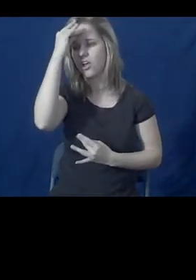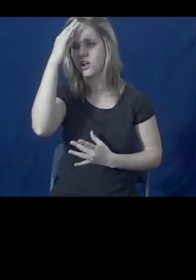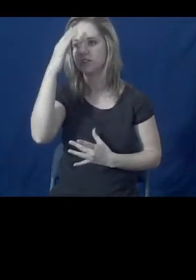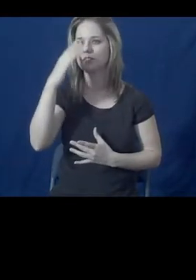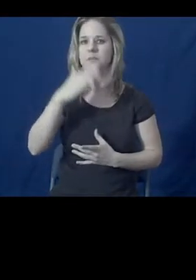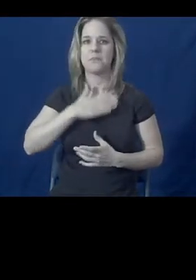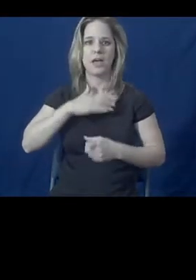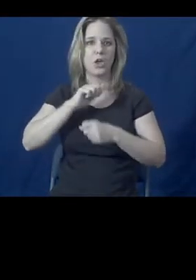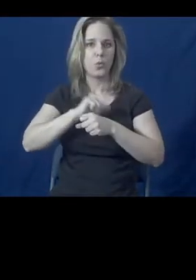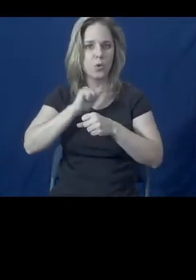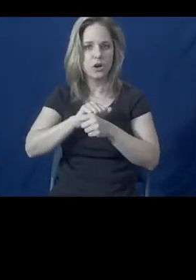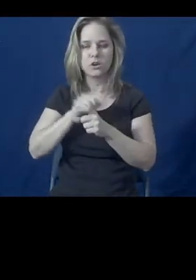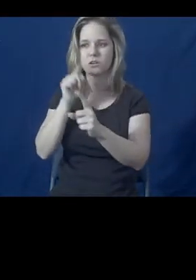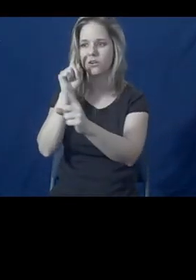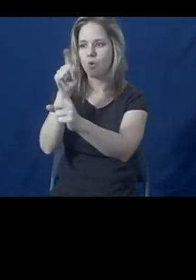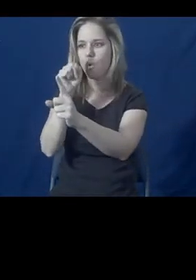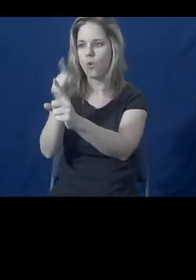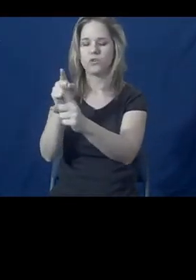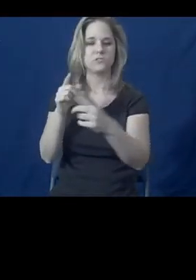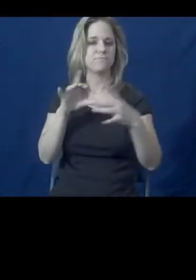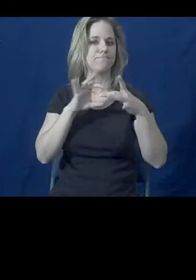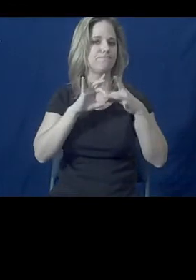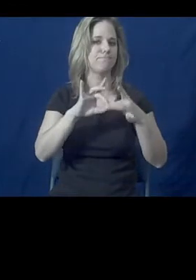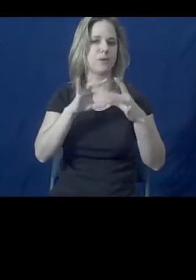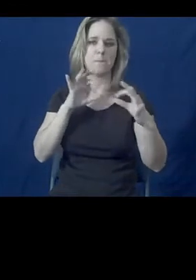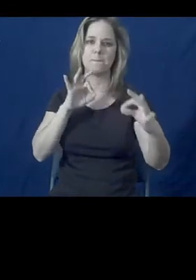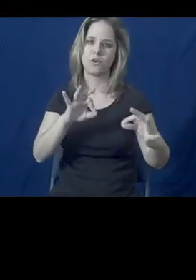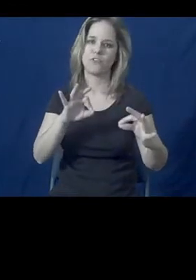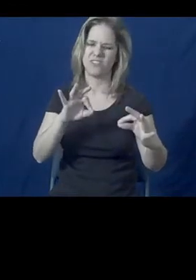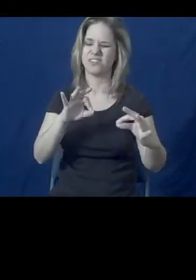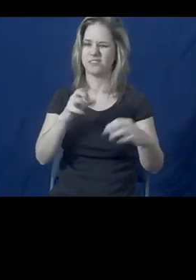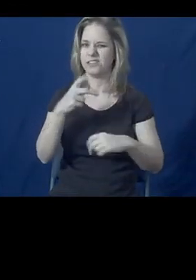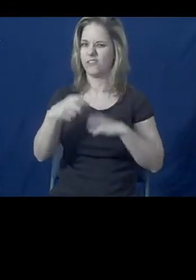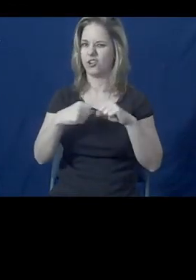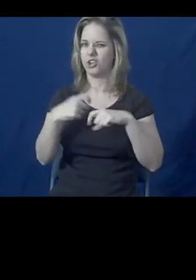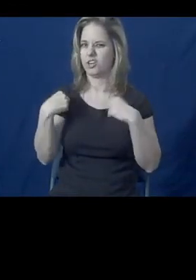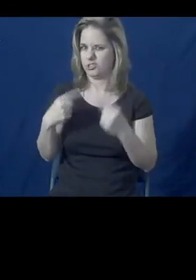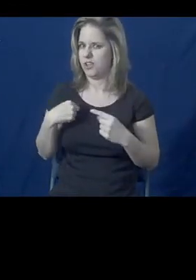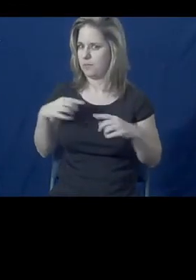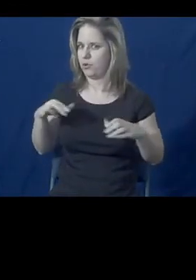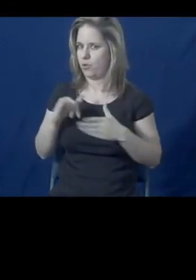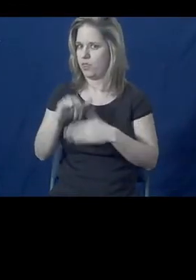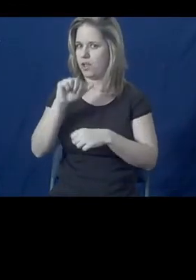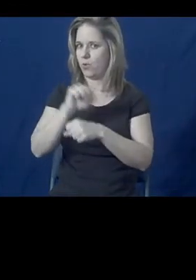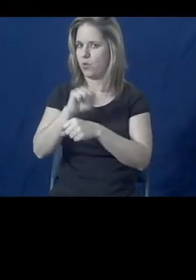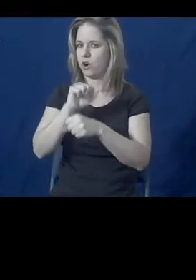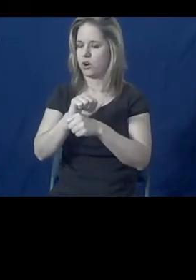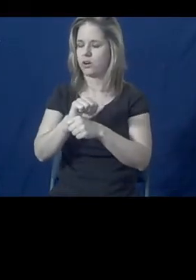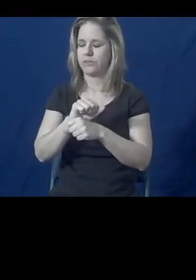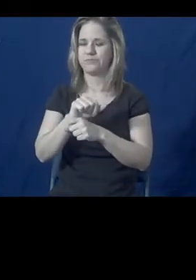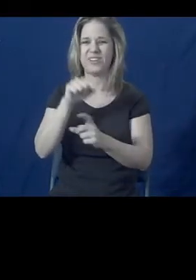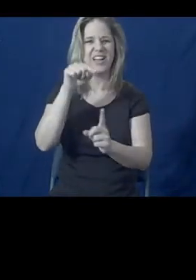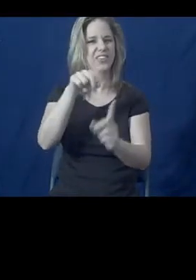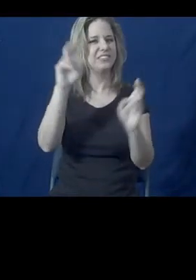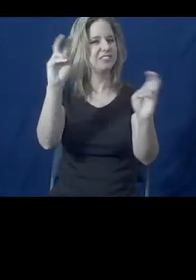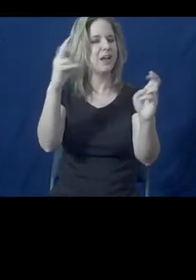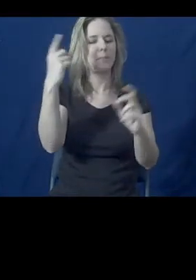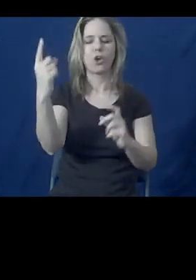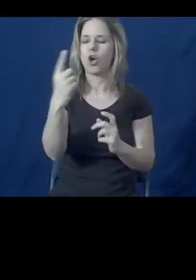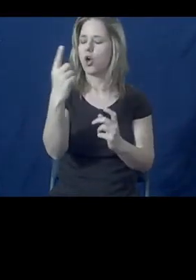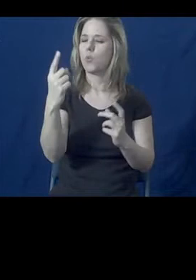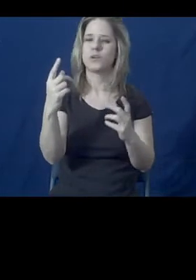deal with and work for on a daily basis and have for a couple years now. So it's always relevant because